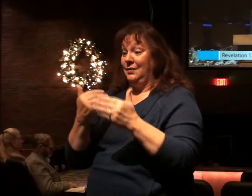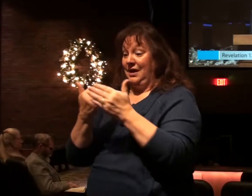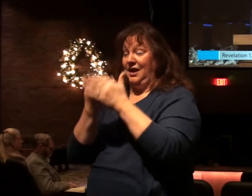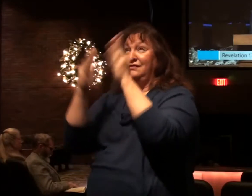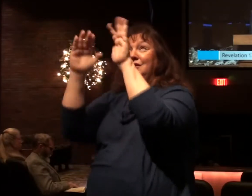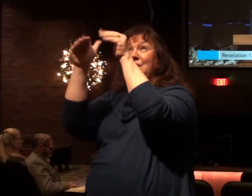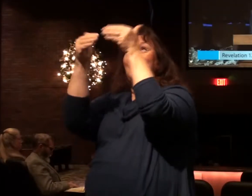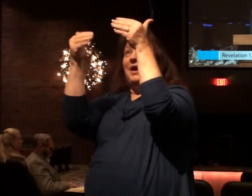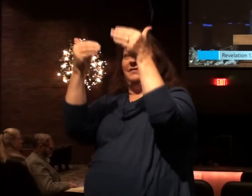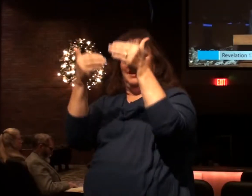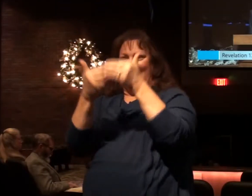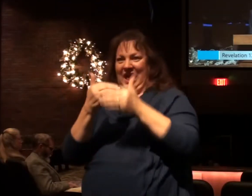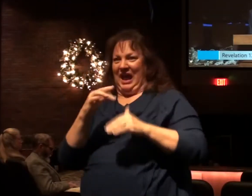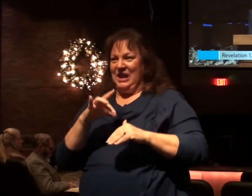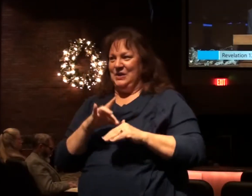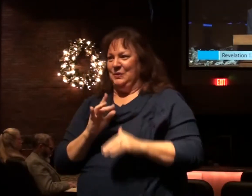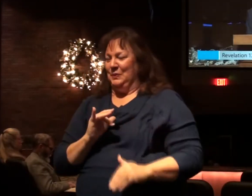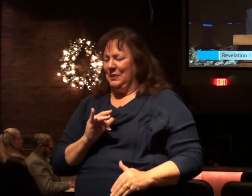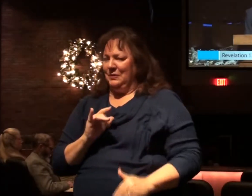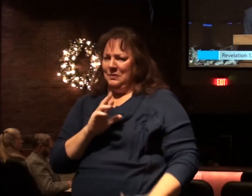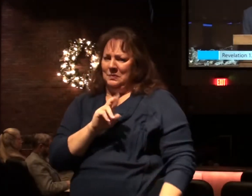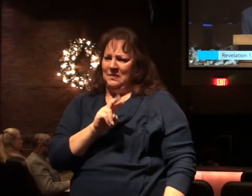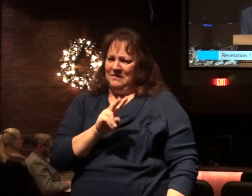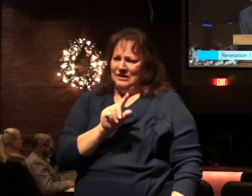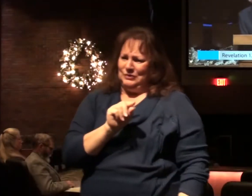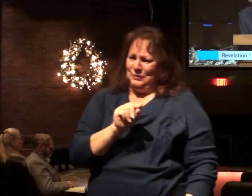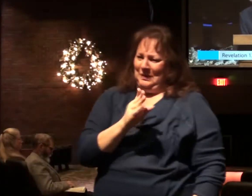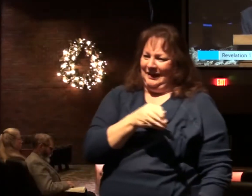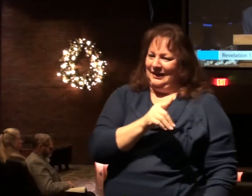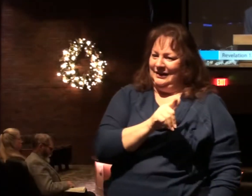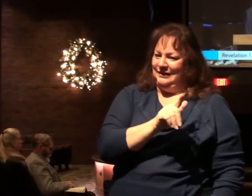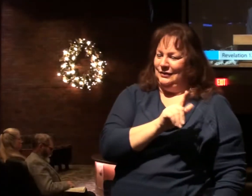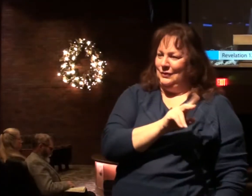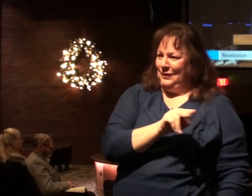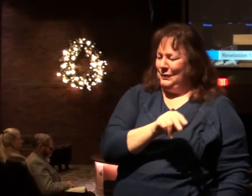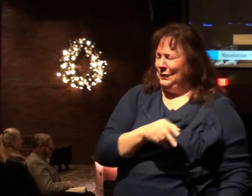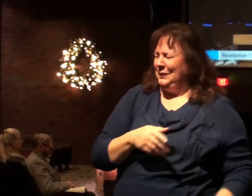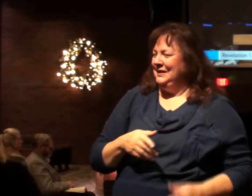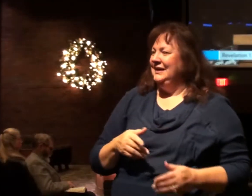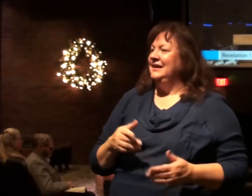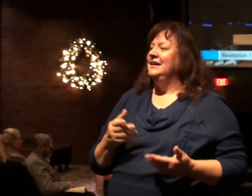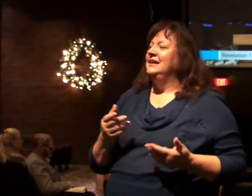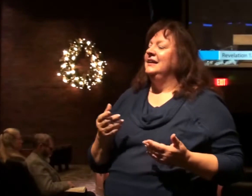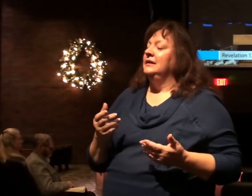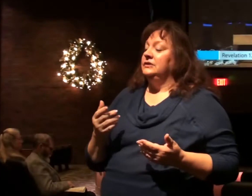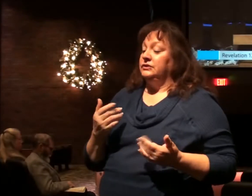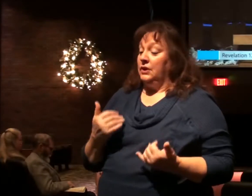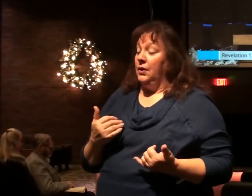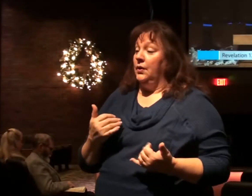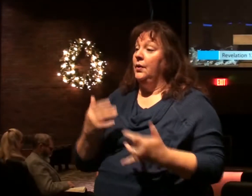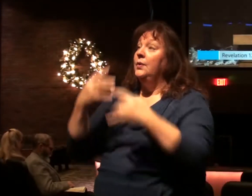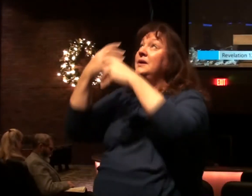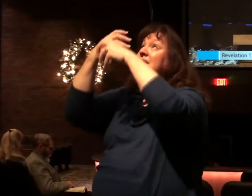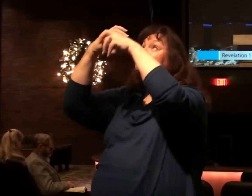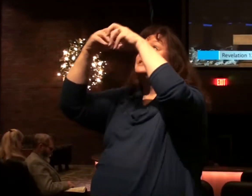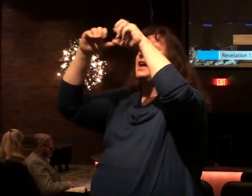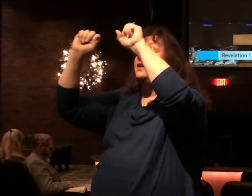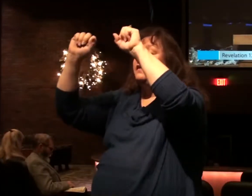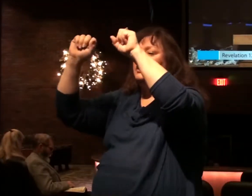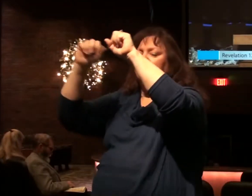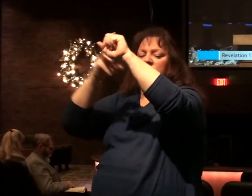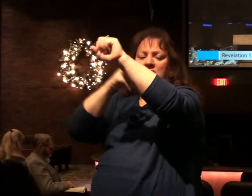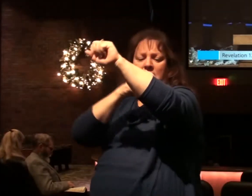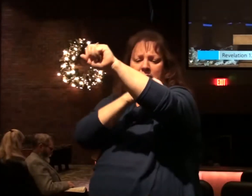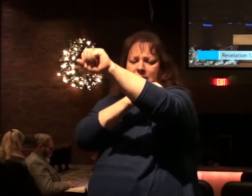earth as we get to when we get to chapters 29 and 22. And so we come. Now the salvation, the